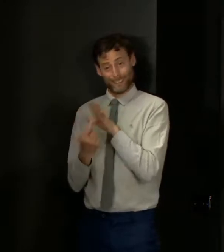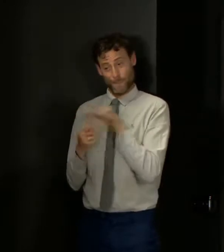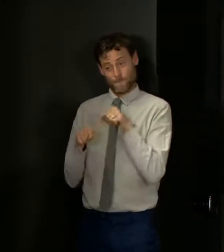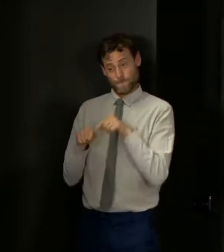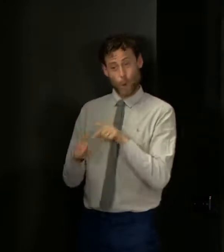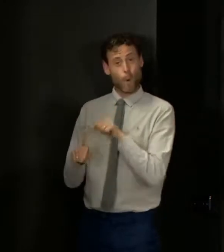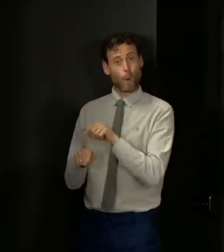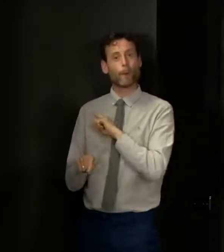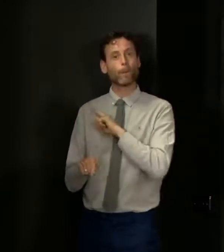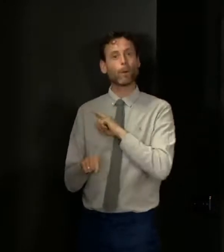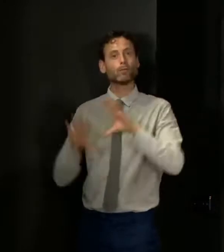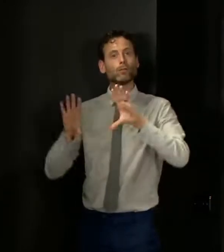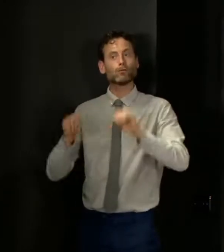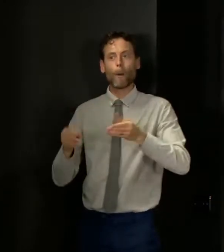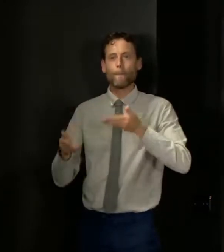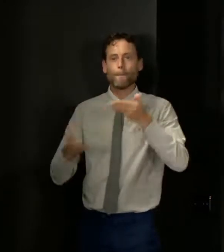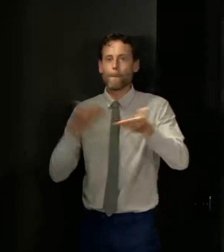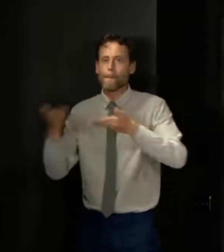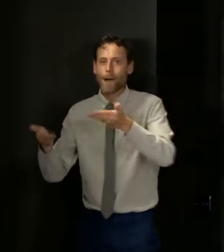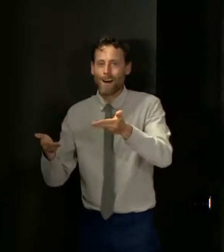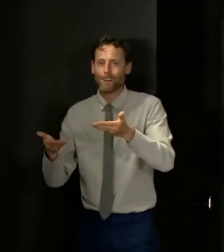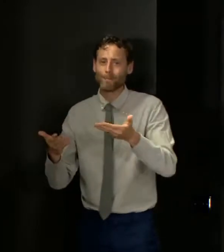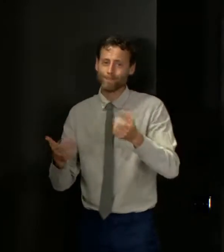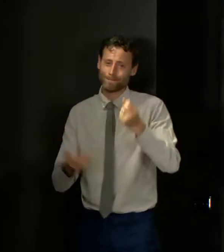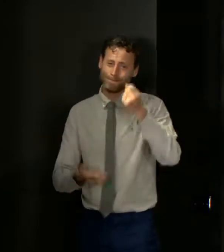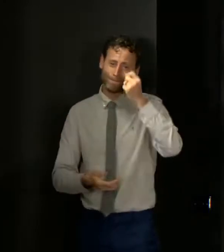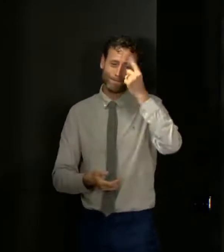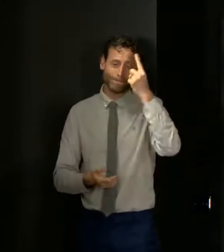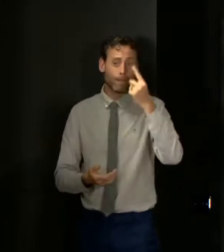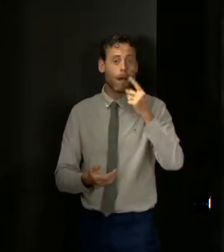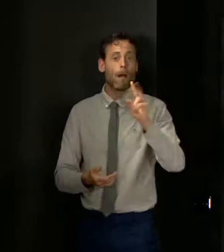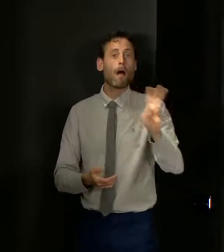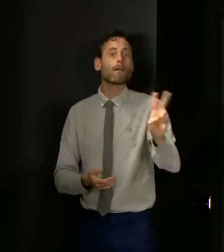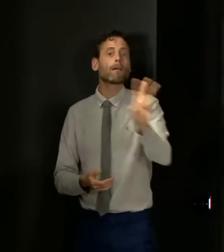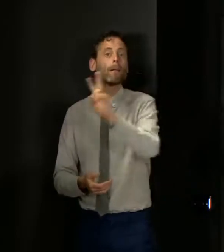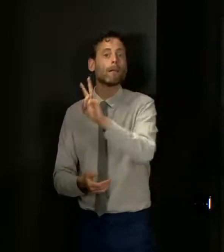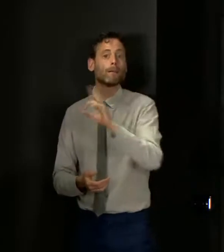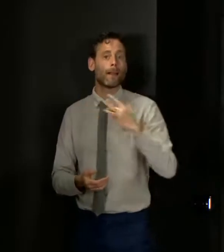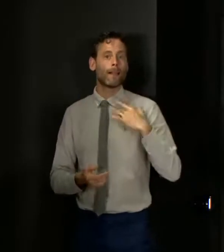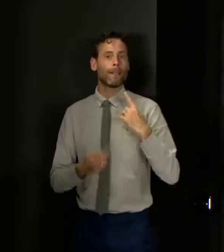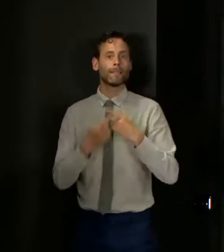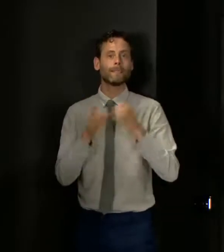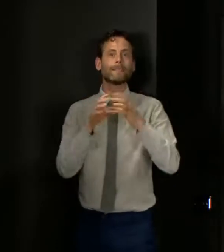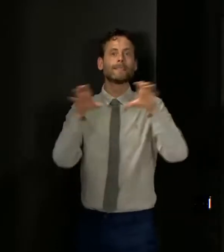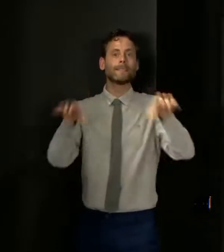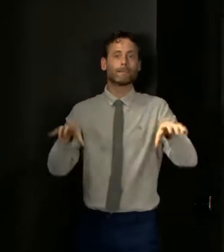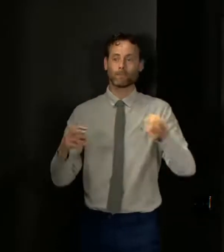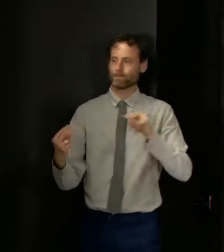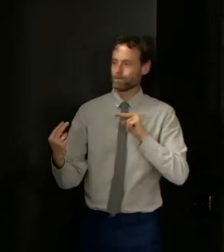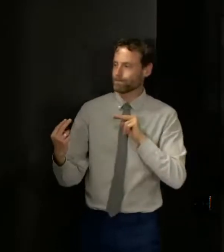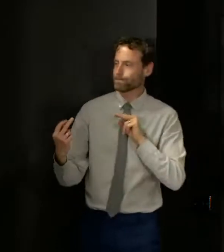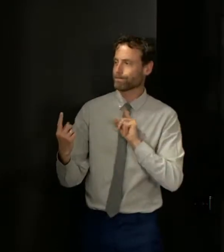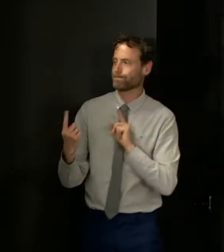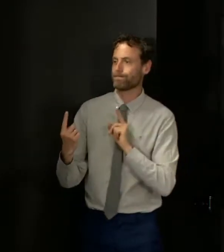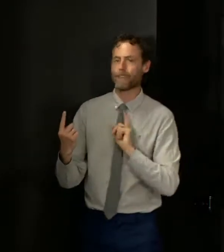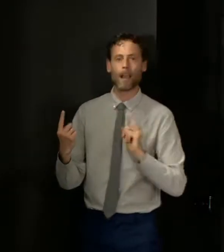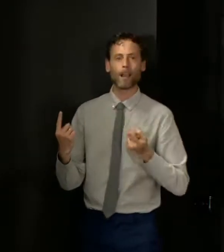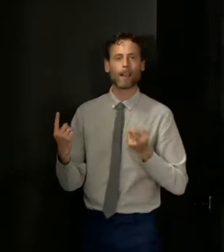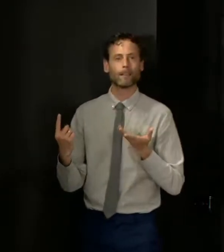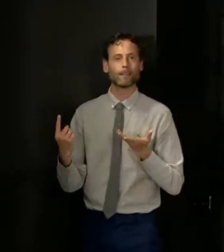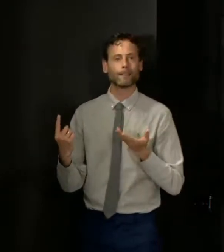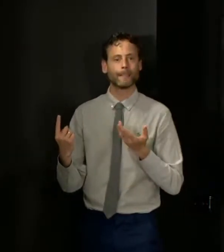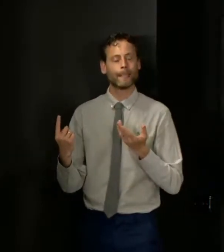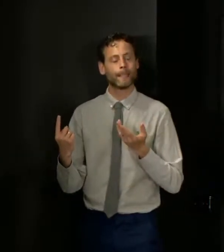again. And I recognise just how tough it is for couples who live apart. And as I say, very aware that it's, it